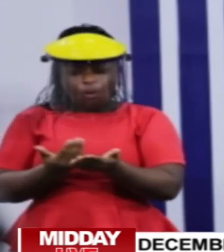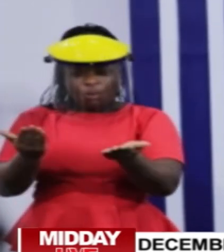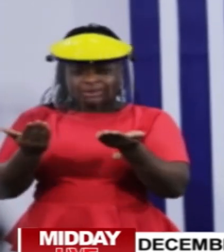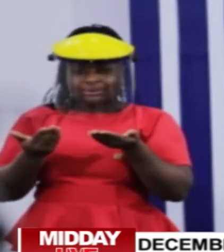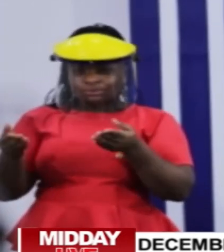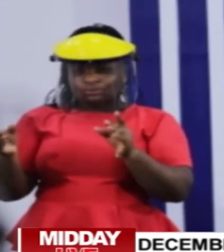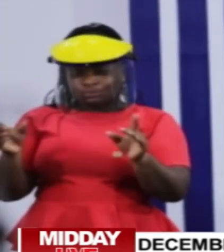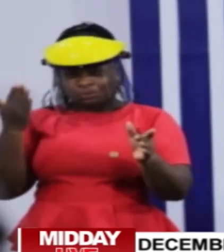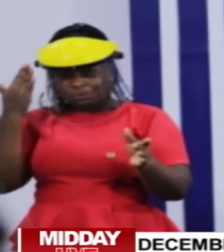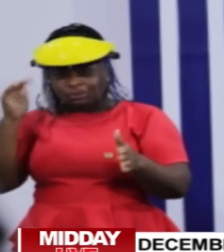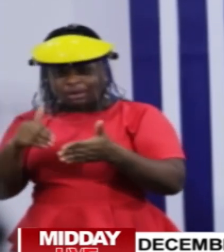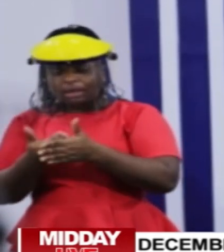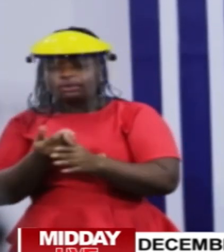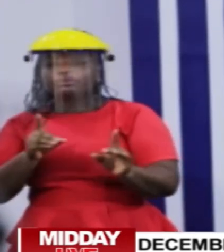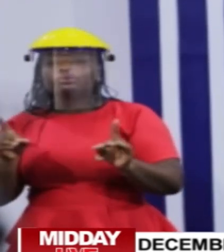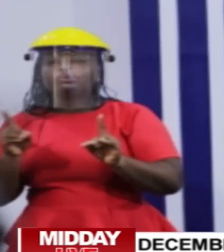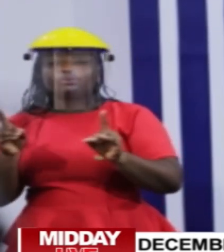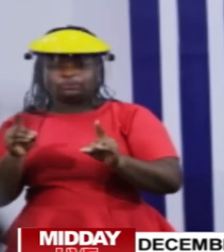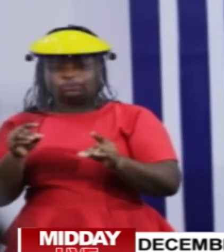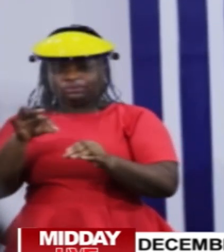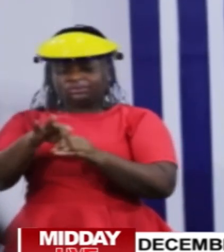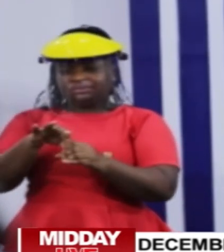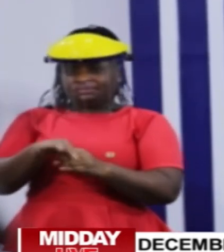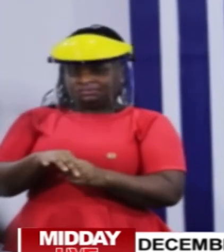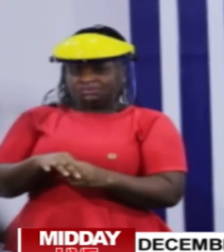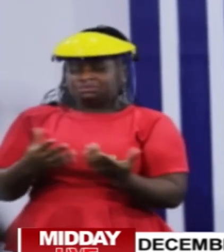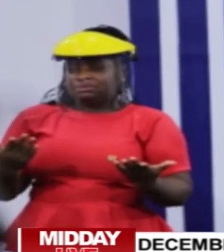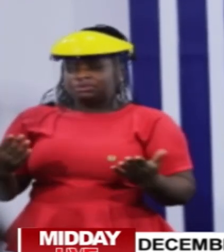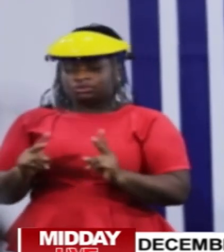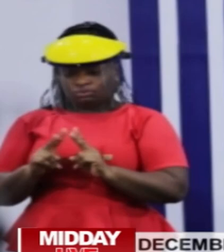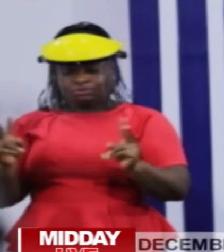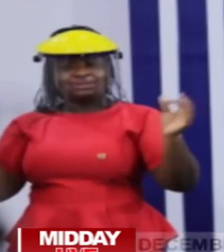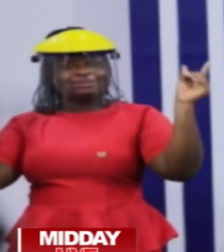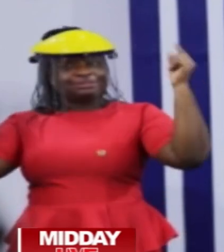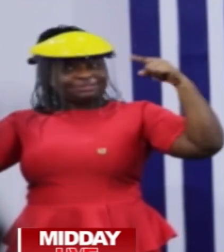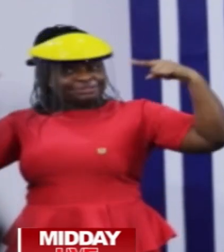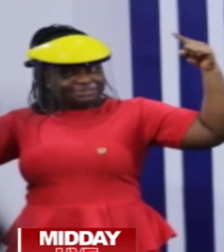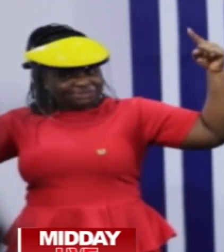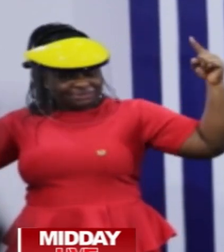Ghana should also invest its energies in exploring how to do so and to do so successfully.